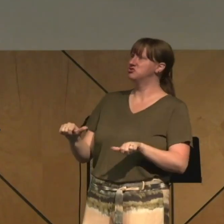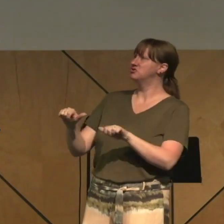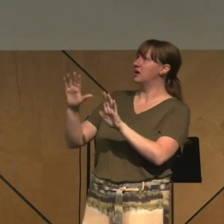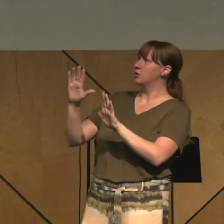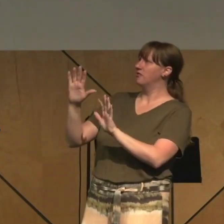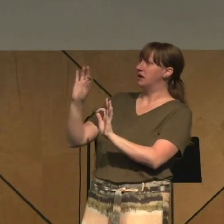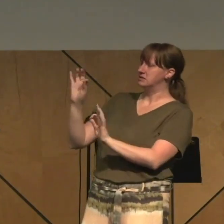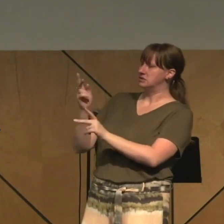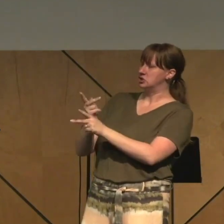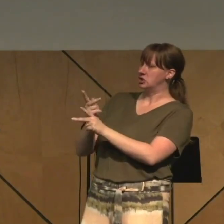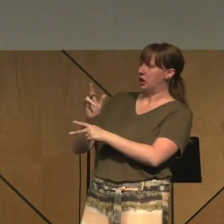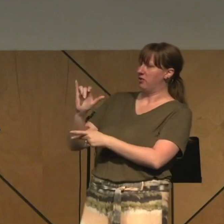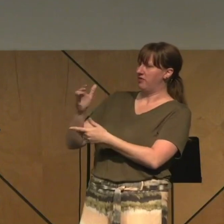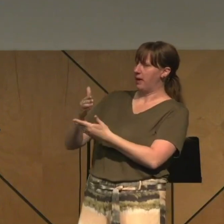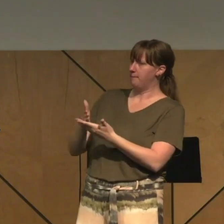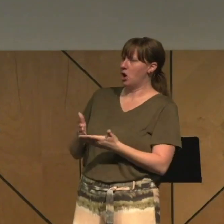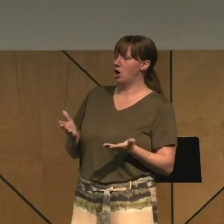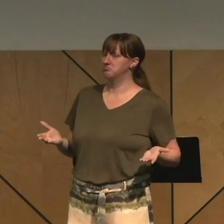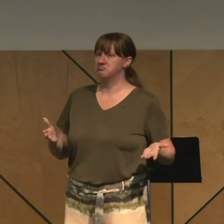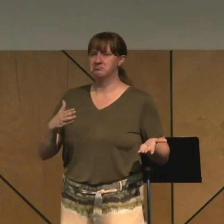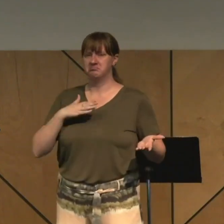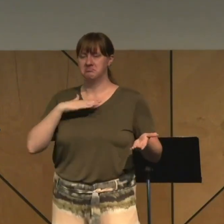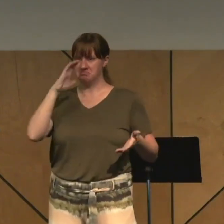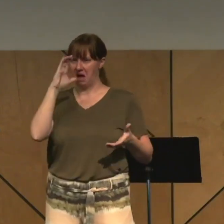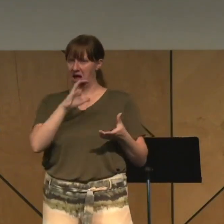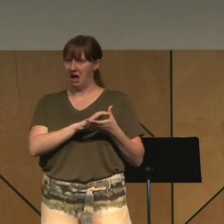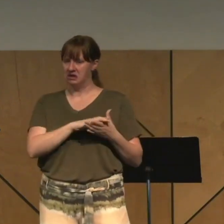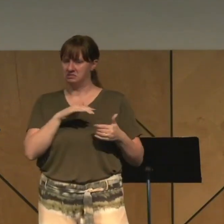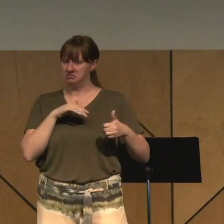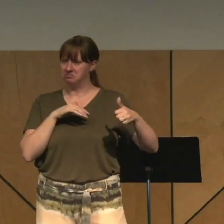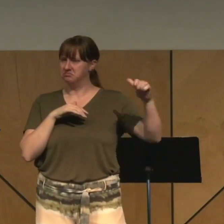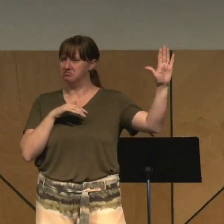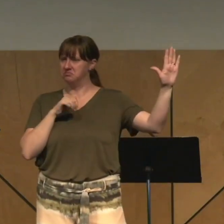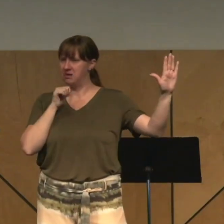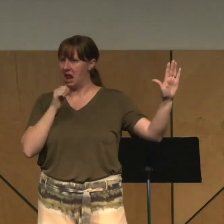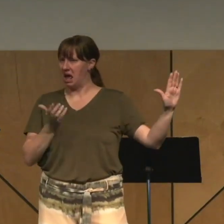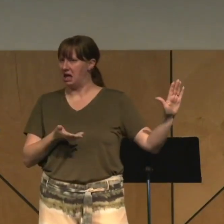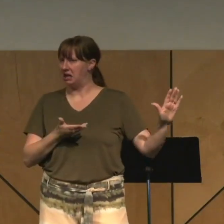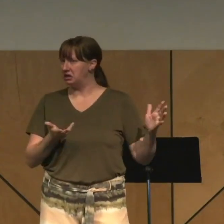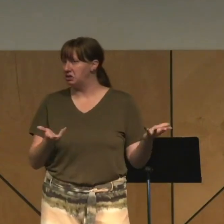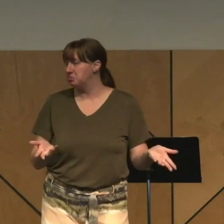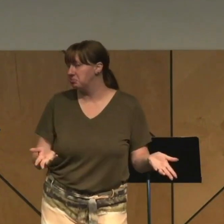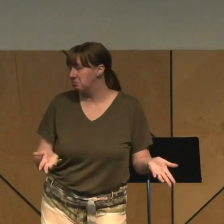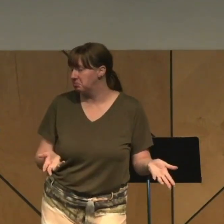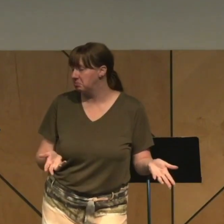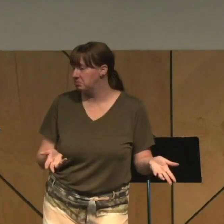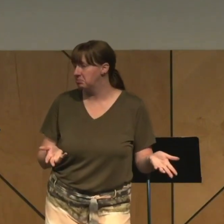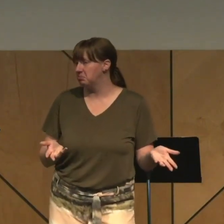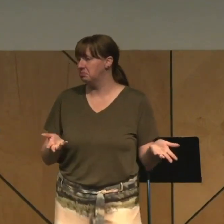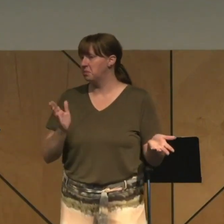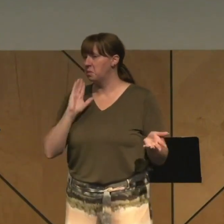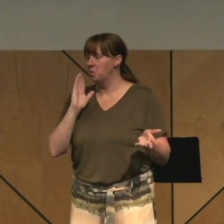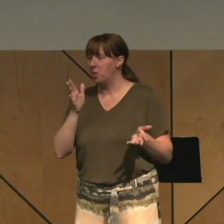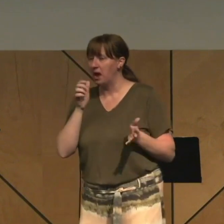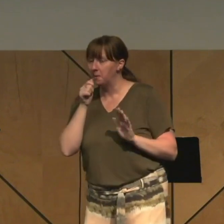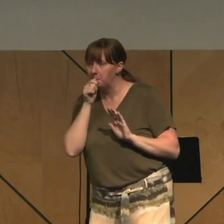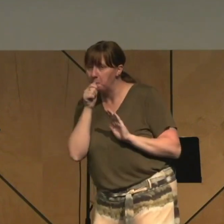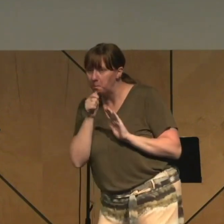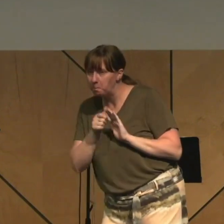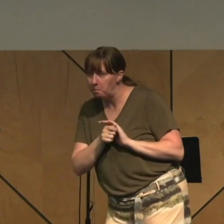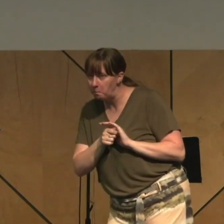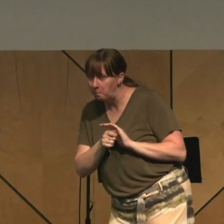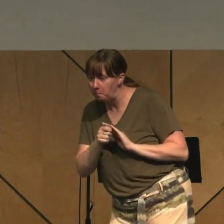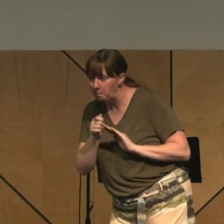that. She goes on, my husband is not at home. He has gone on a long journey. No one will know. It's